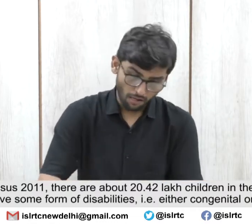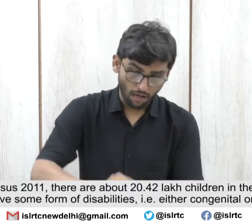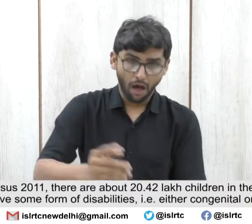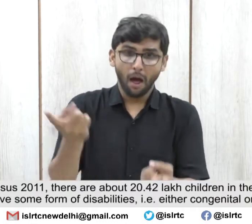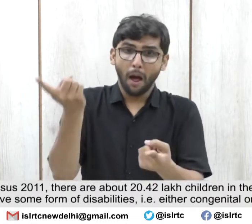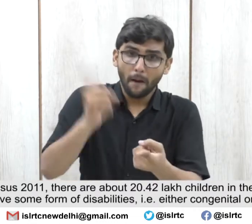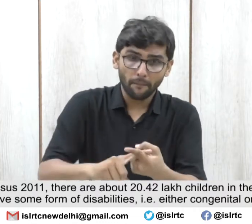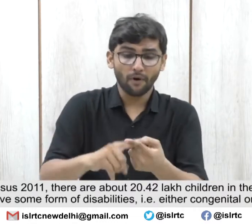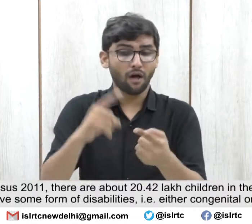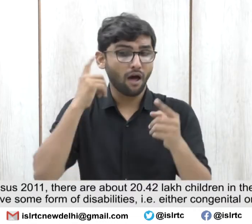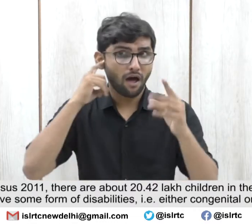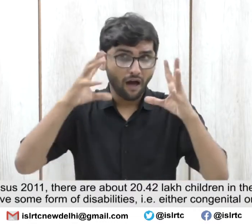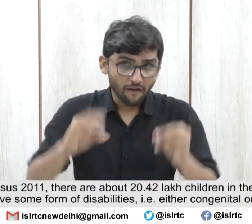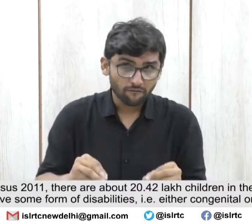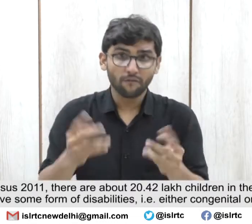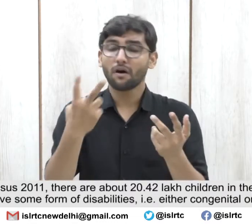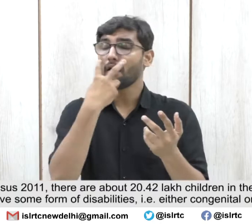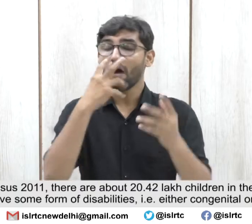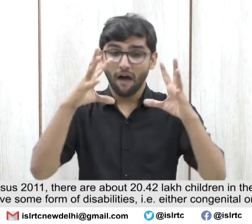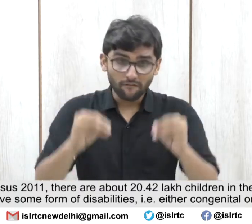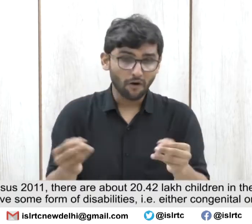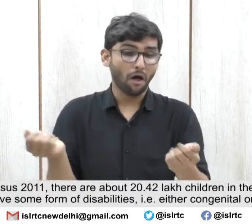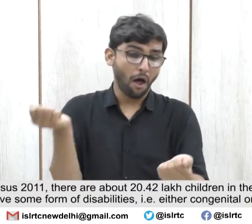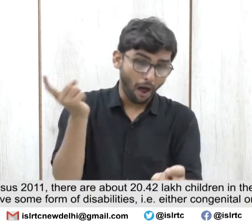or acquired.